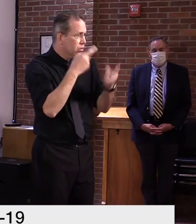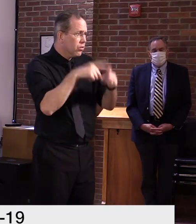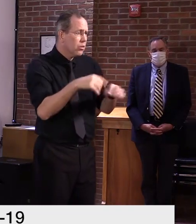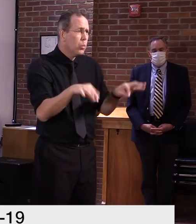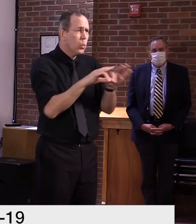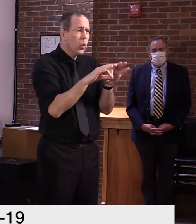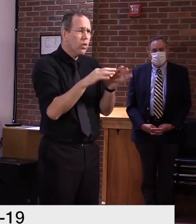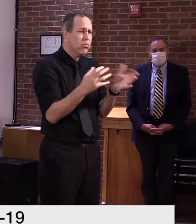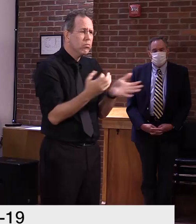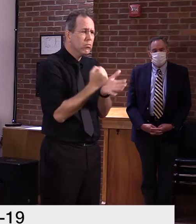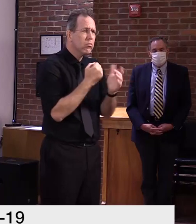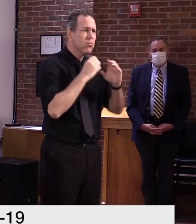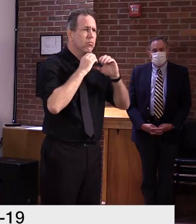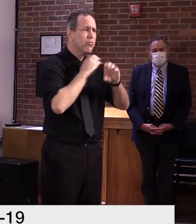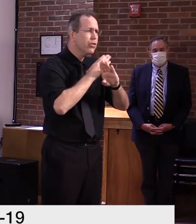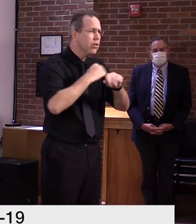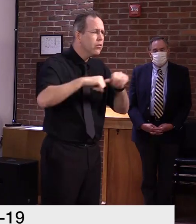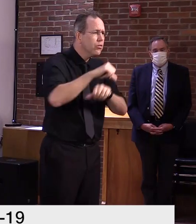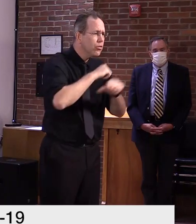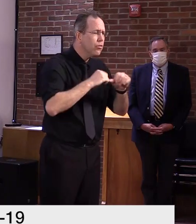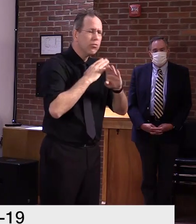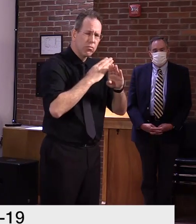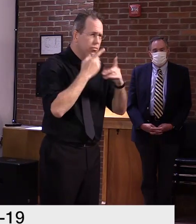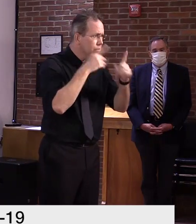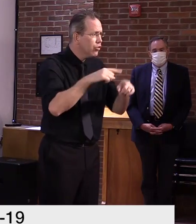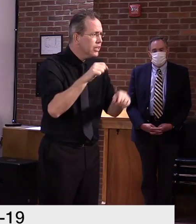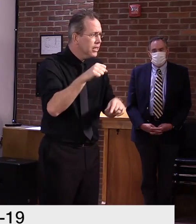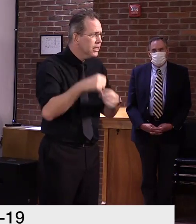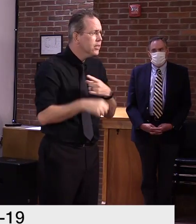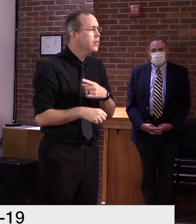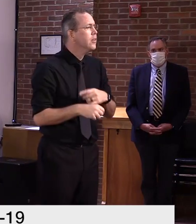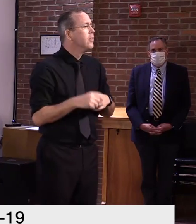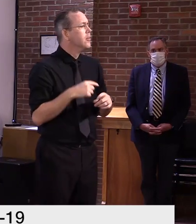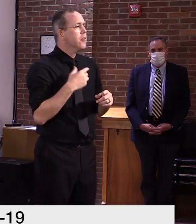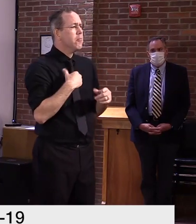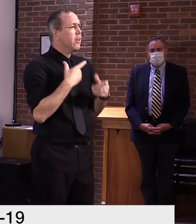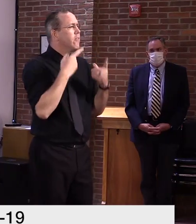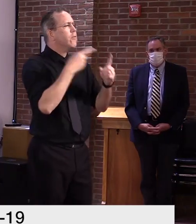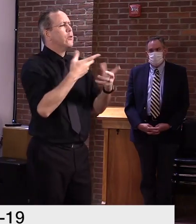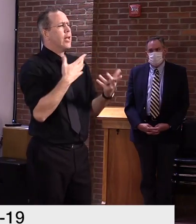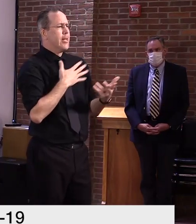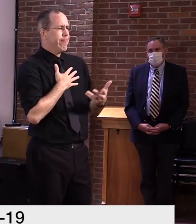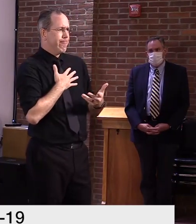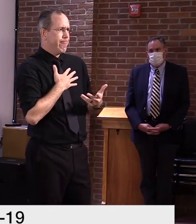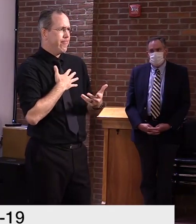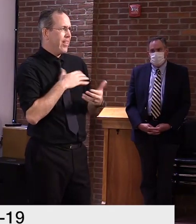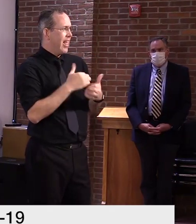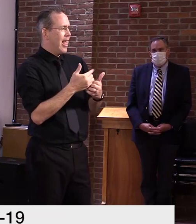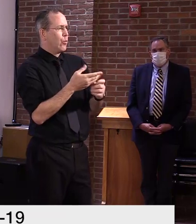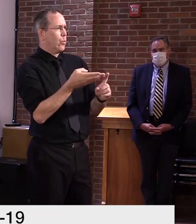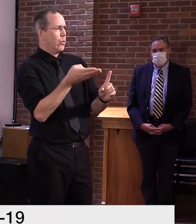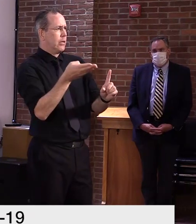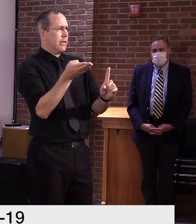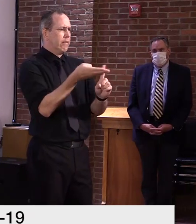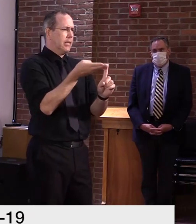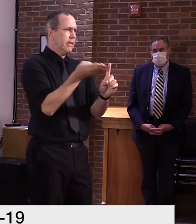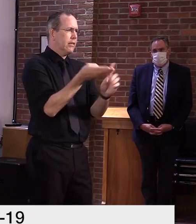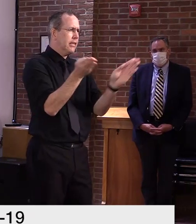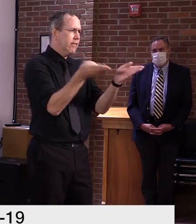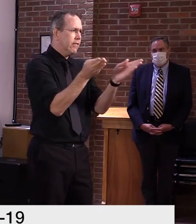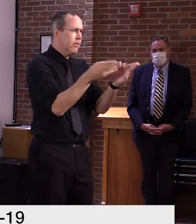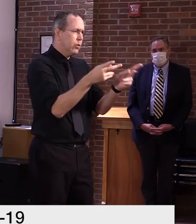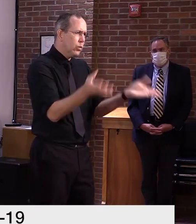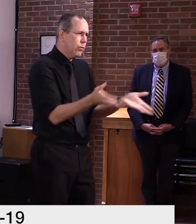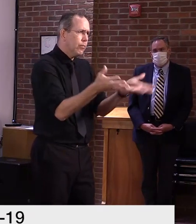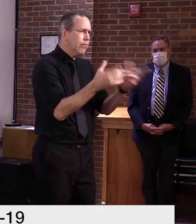uh, fight this virus. The question has always been from my standpoint is how do we get compliance? What's the best way to get compliance? I feel,